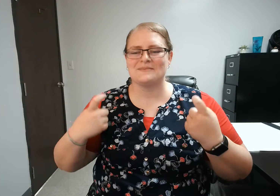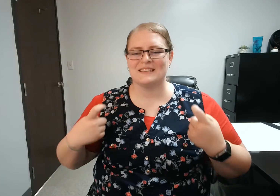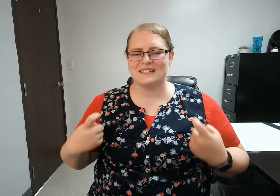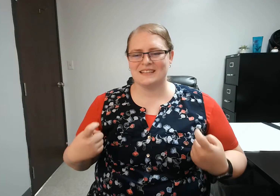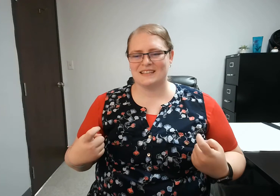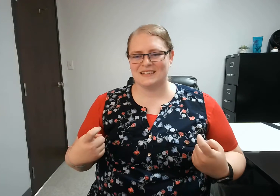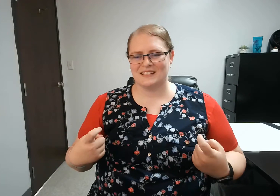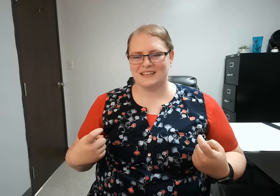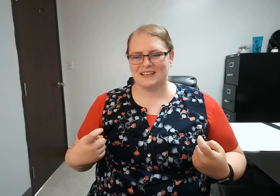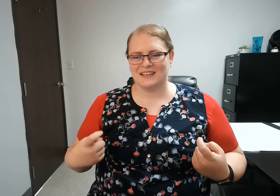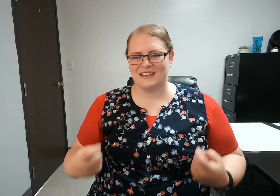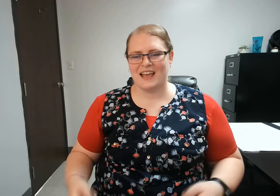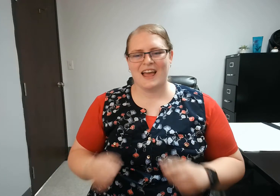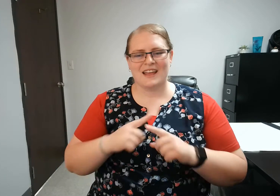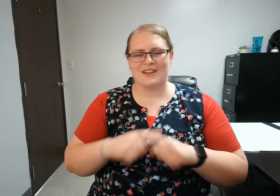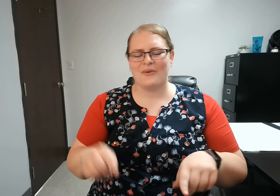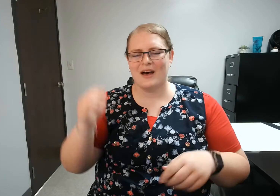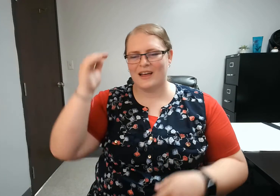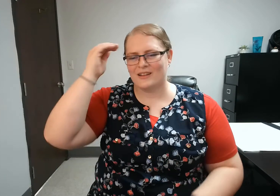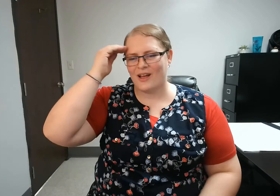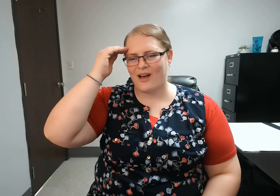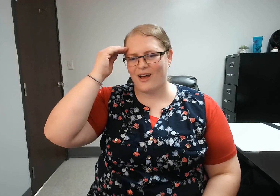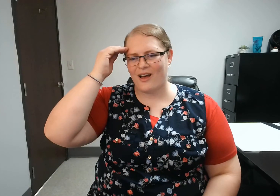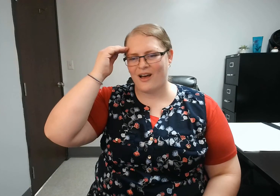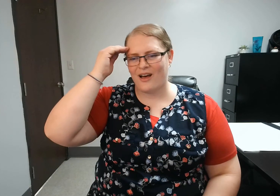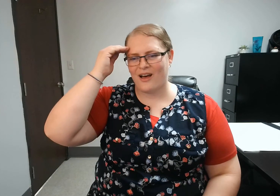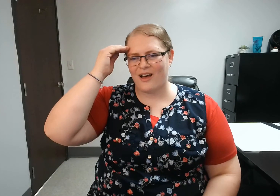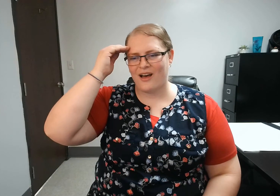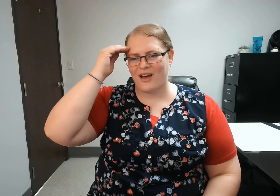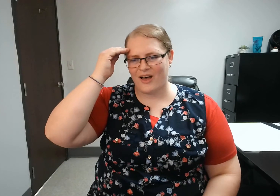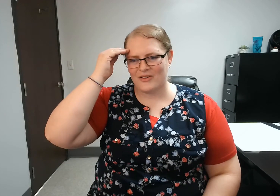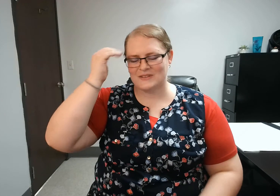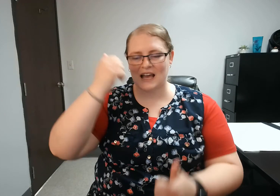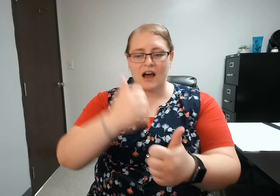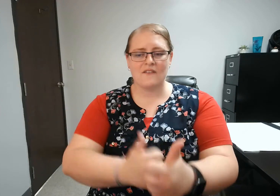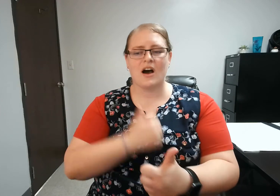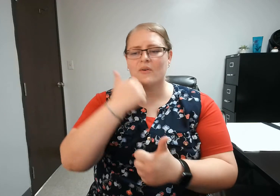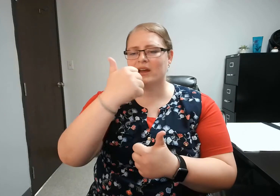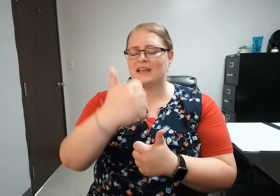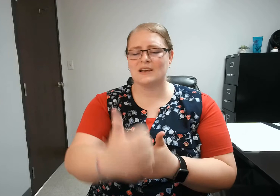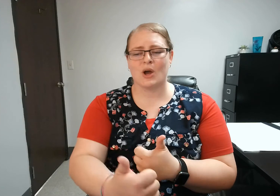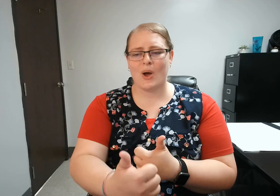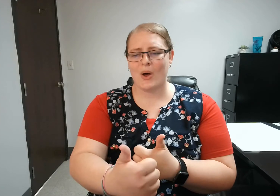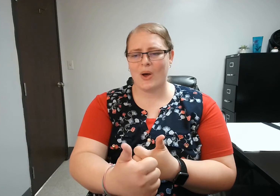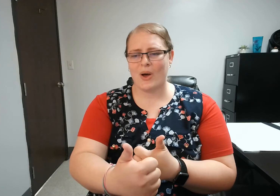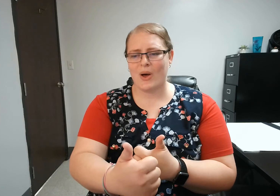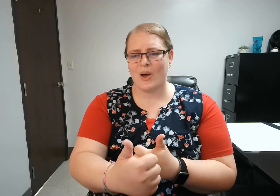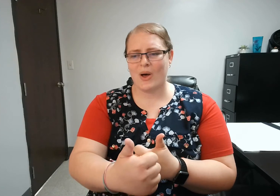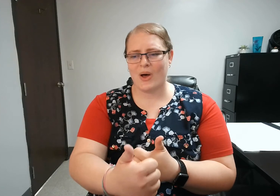me And no one knows How far it goes